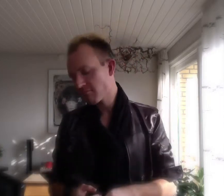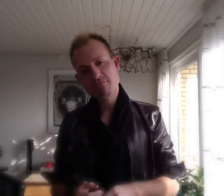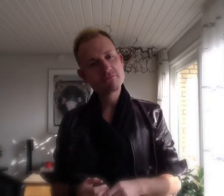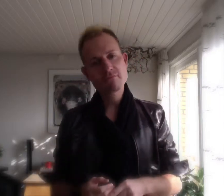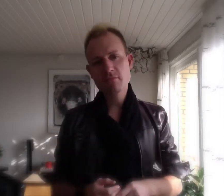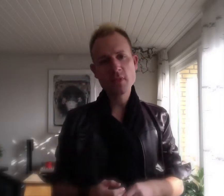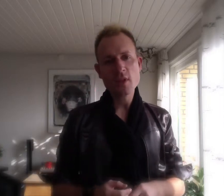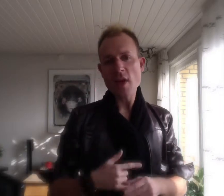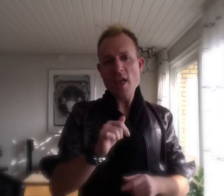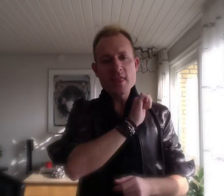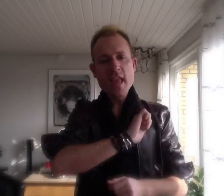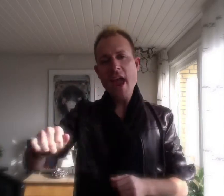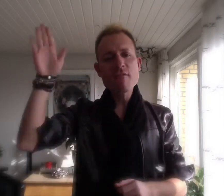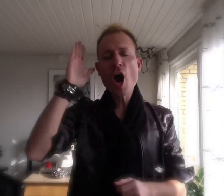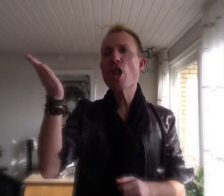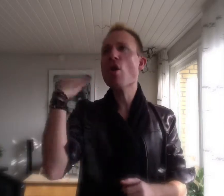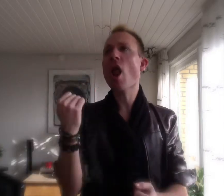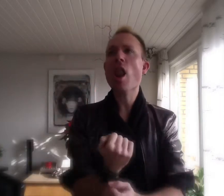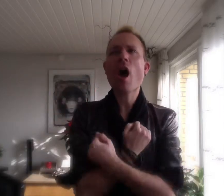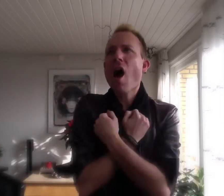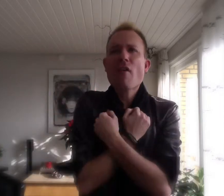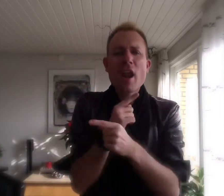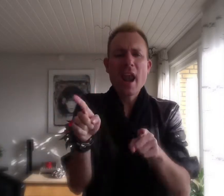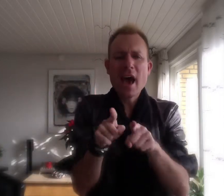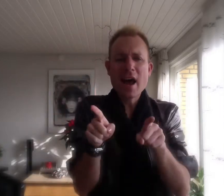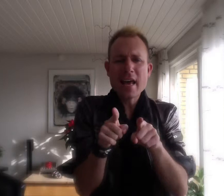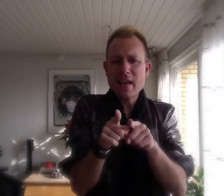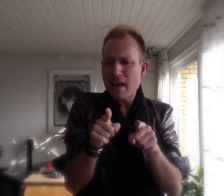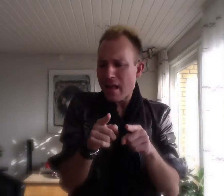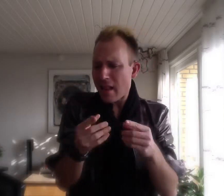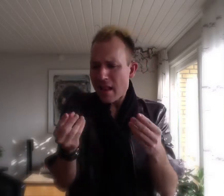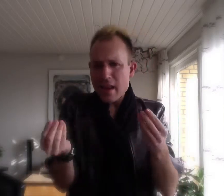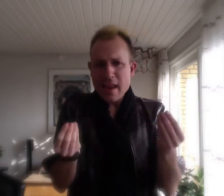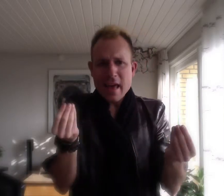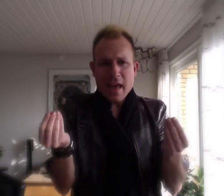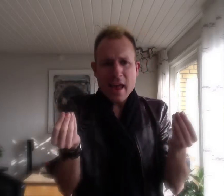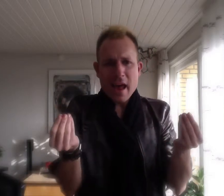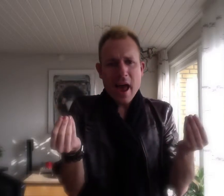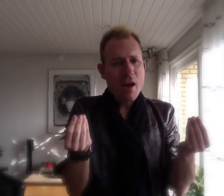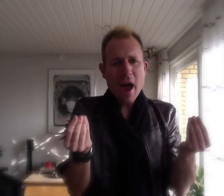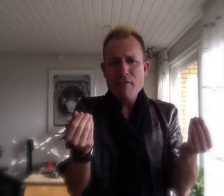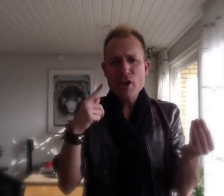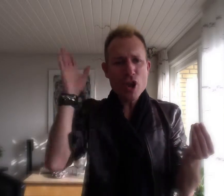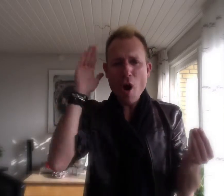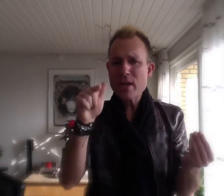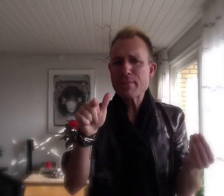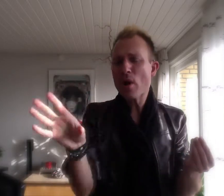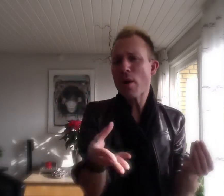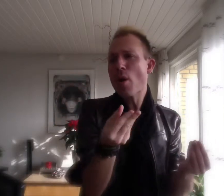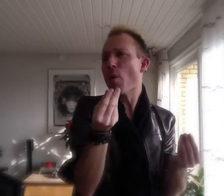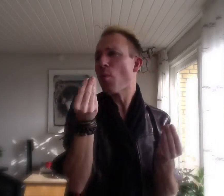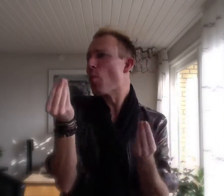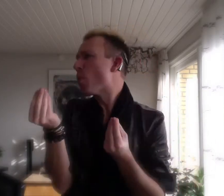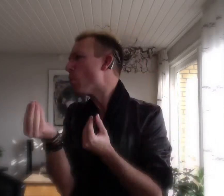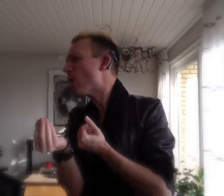I never knew Love, I've known it